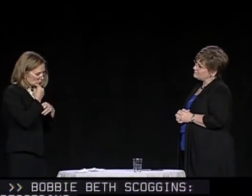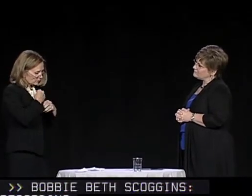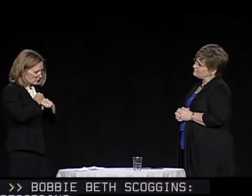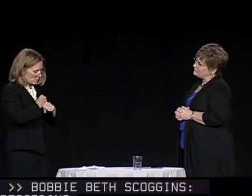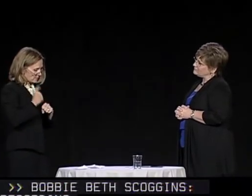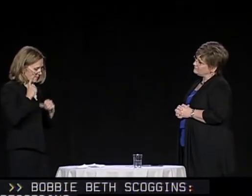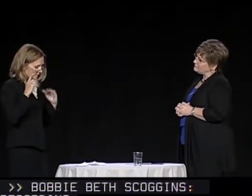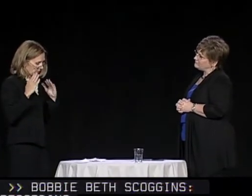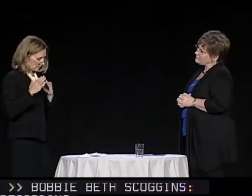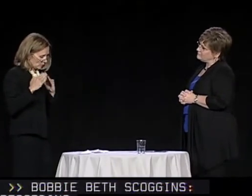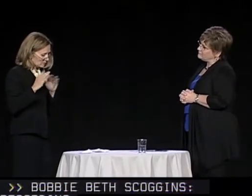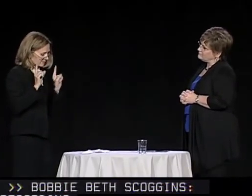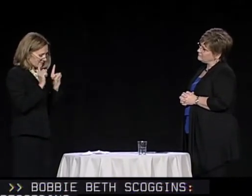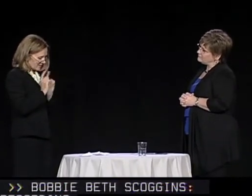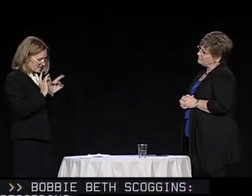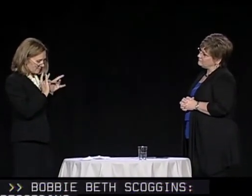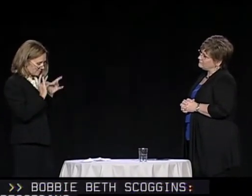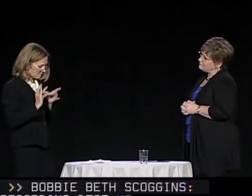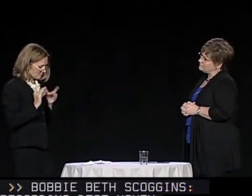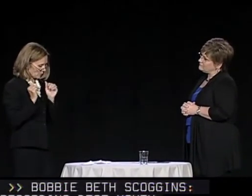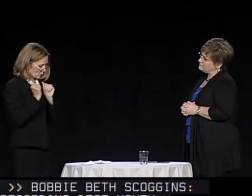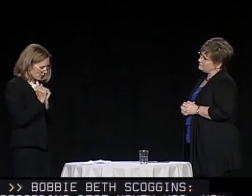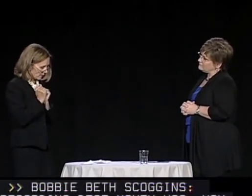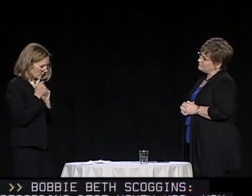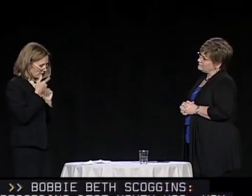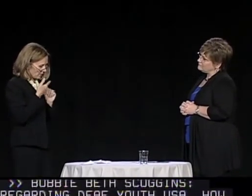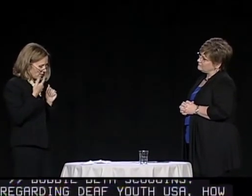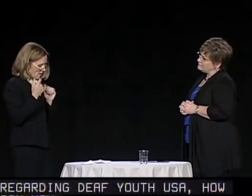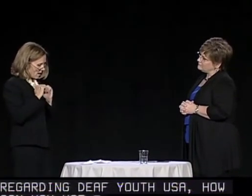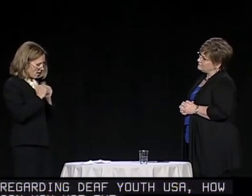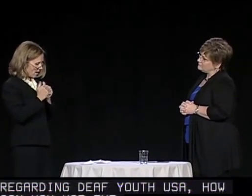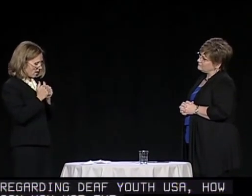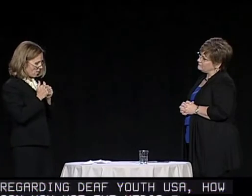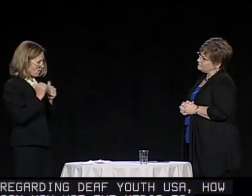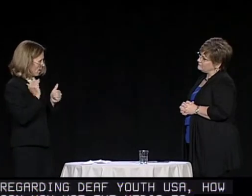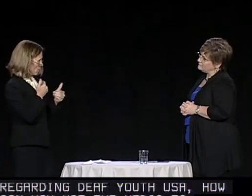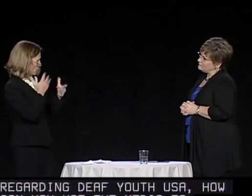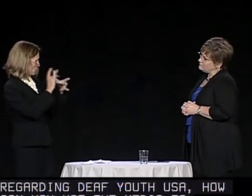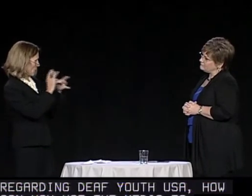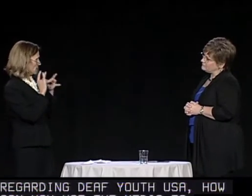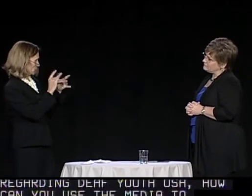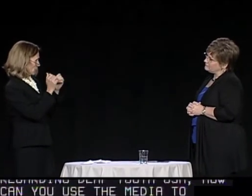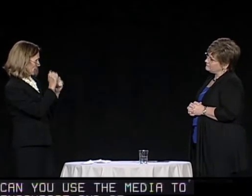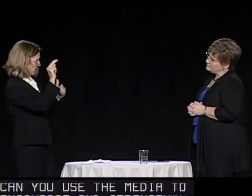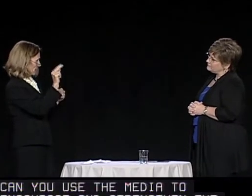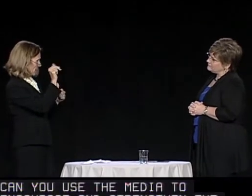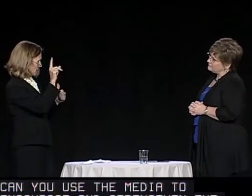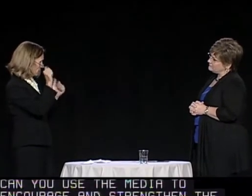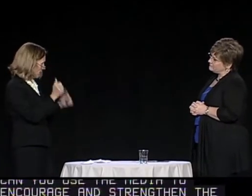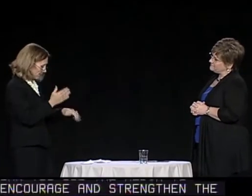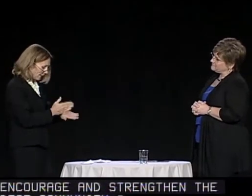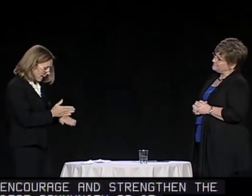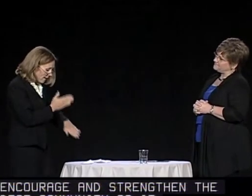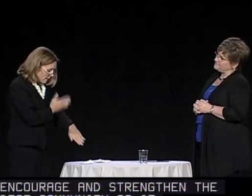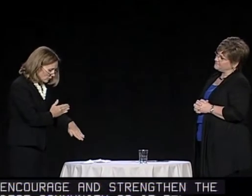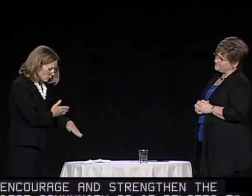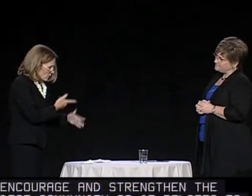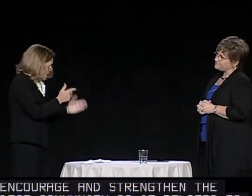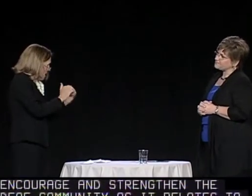encourage and strengthen the deaf community as it relates to our relationship, their